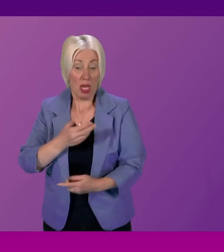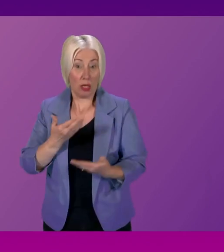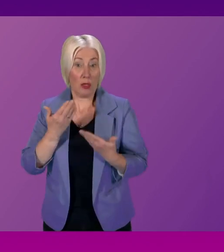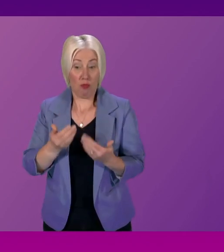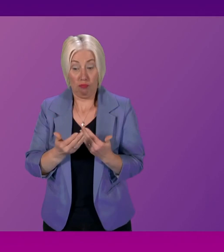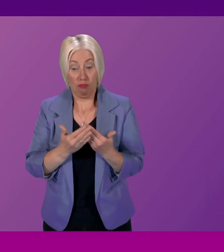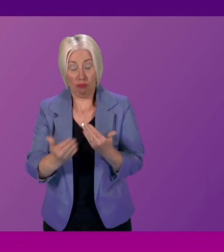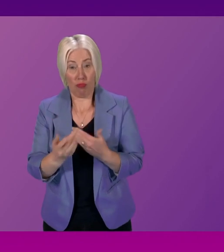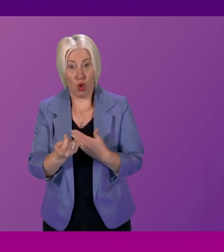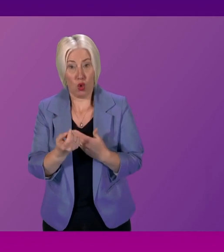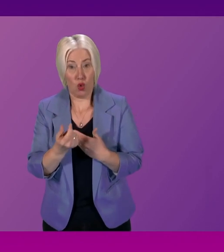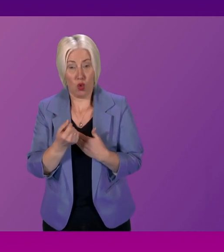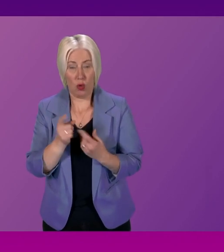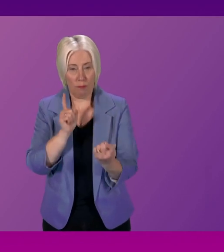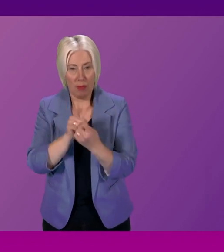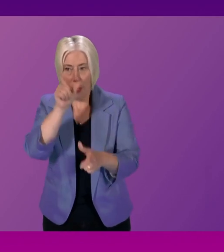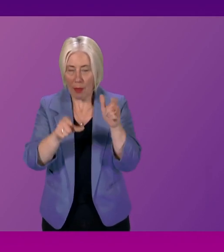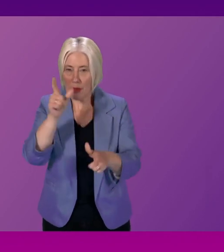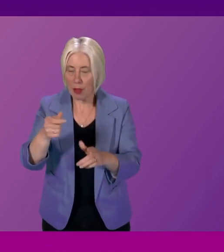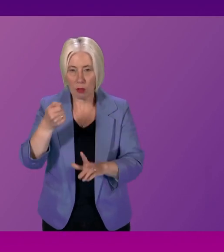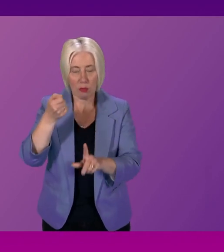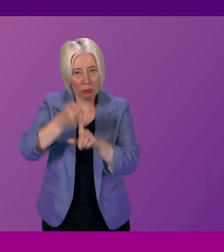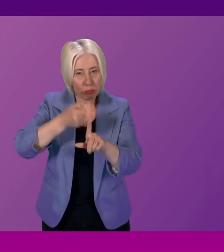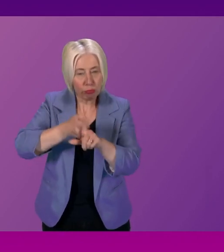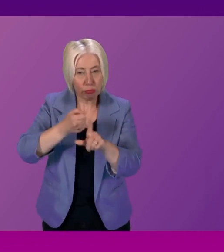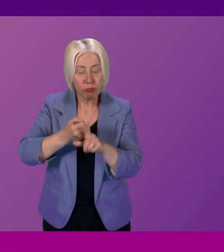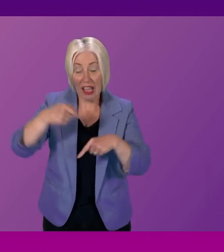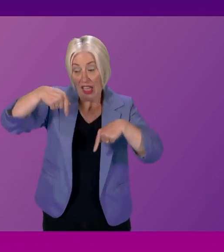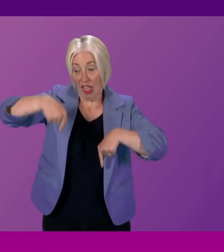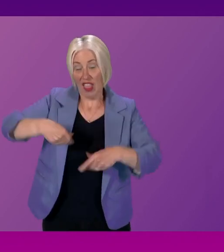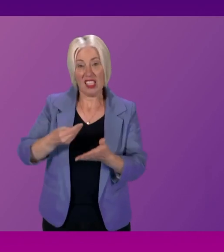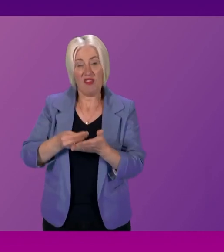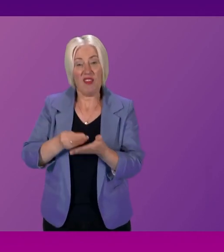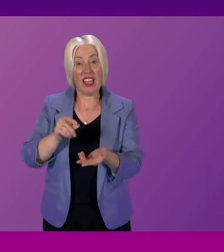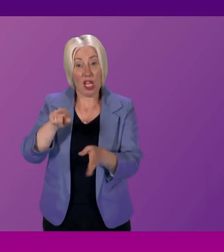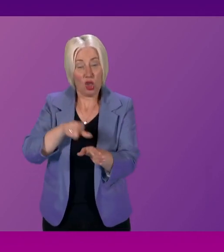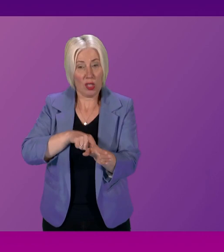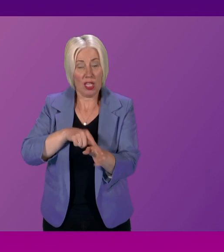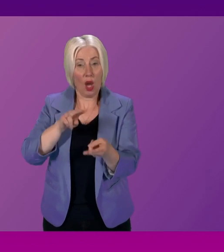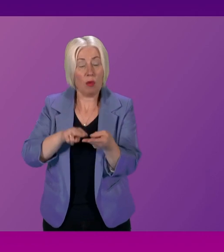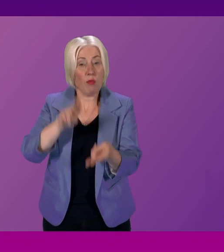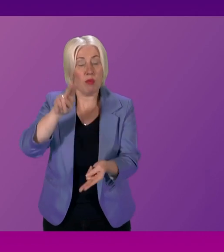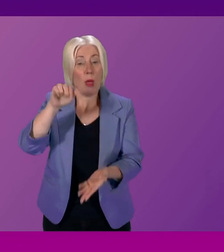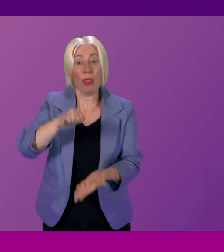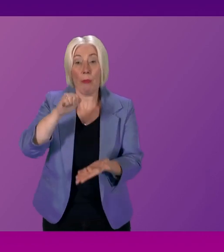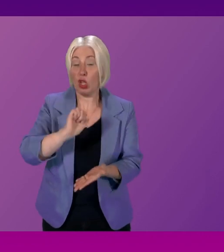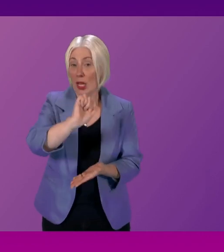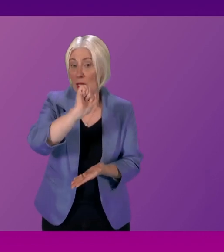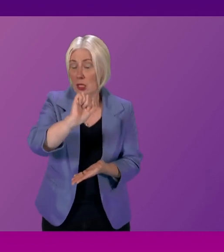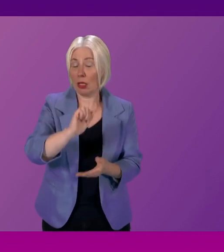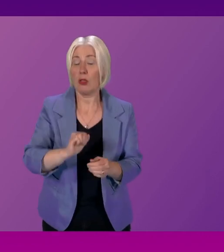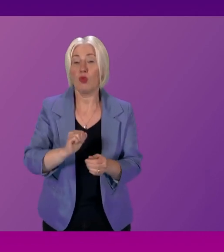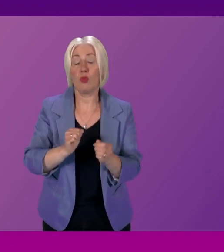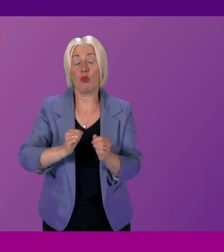with those on the frontline. We did, of course, this financial year increase SFRS's budget by 14